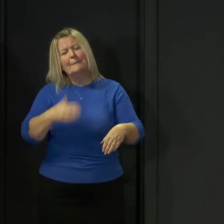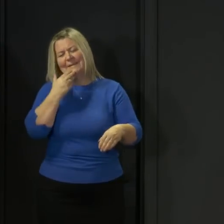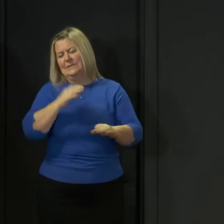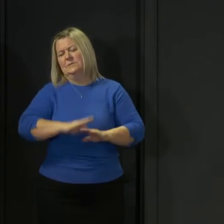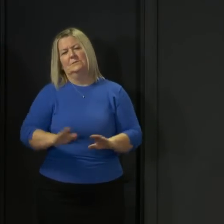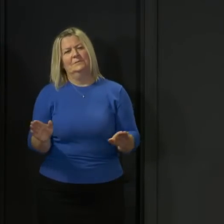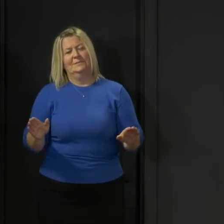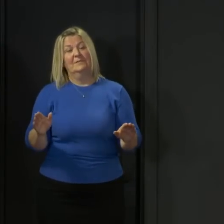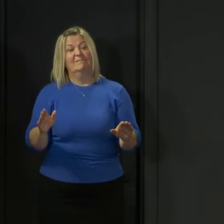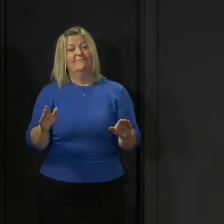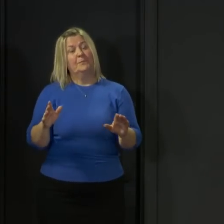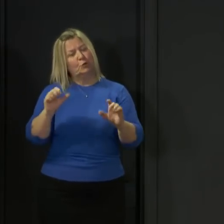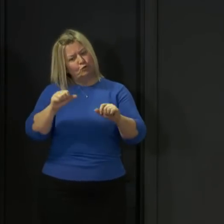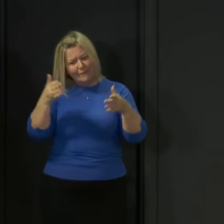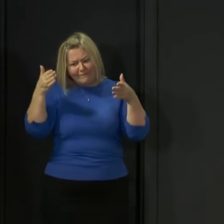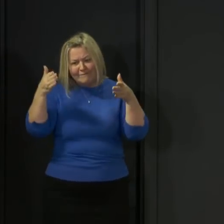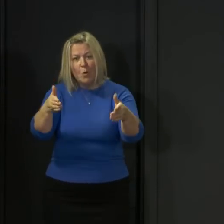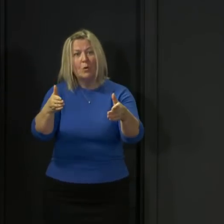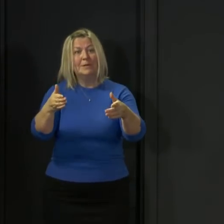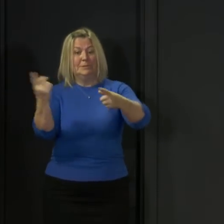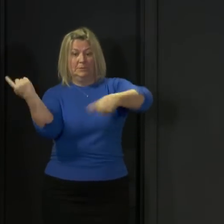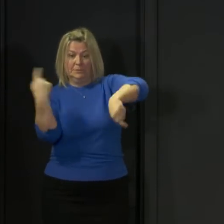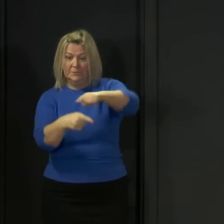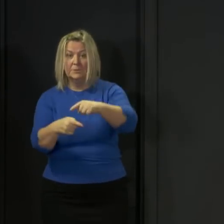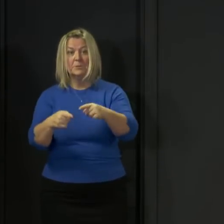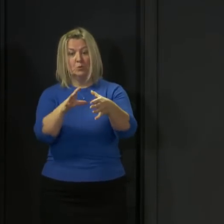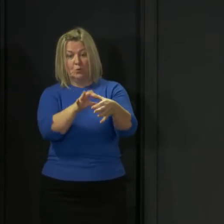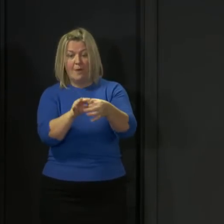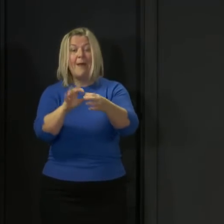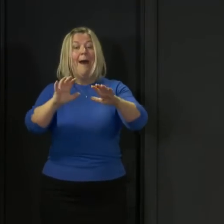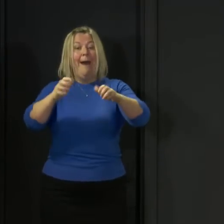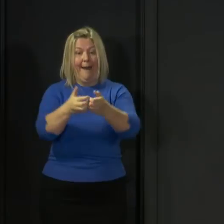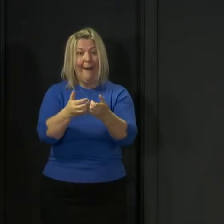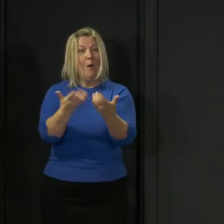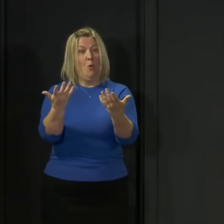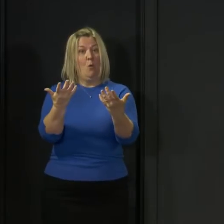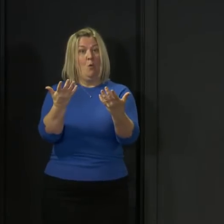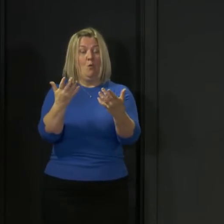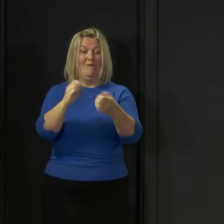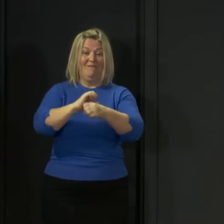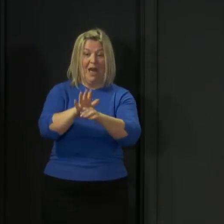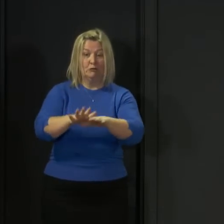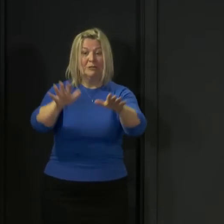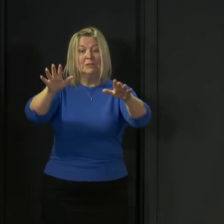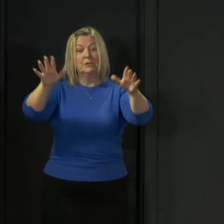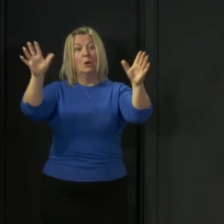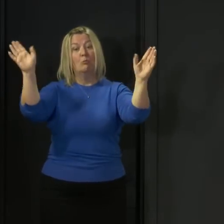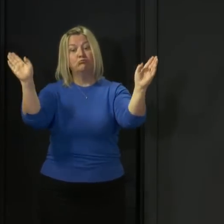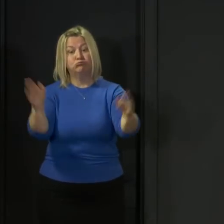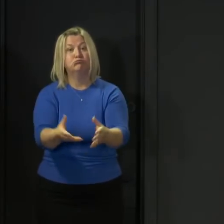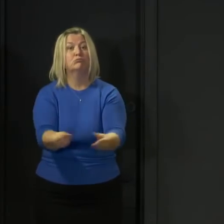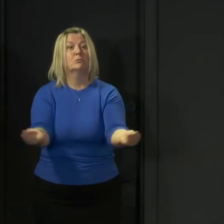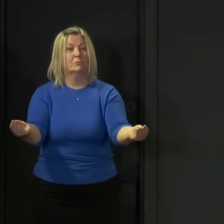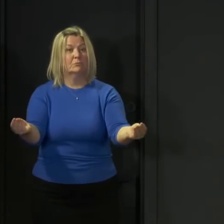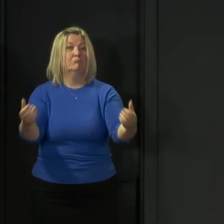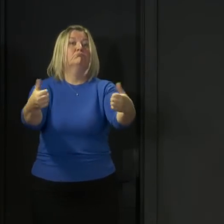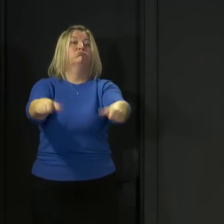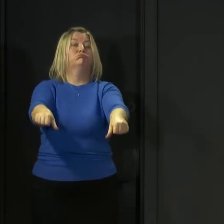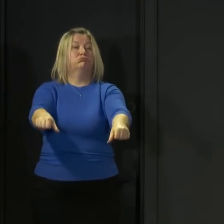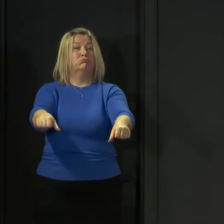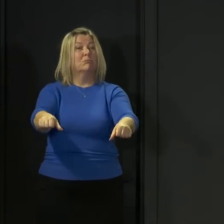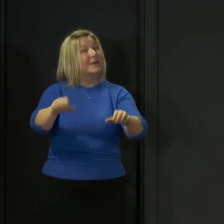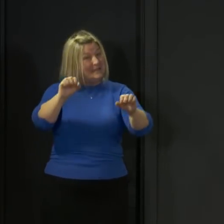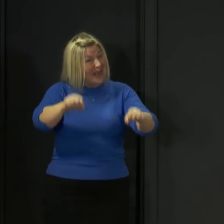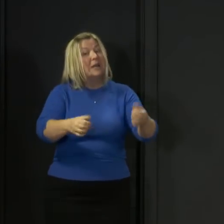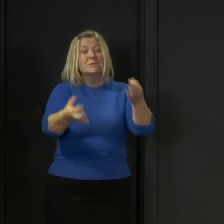focus on what do we need to do to beat this virus and others of course have every right to apply scrutiny to